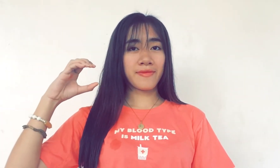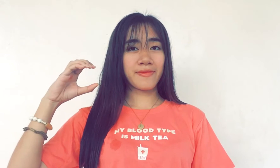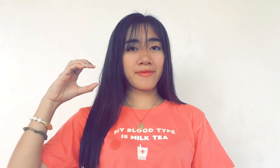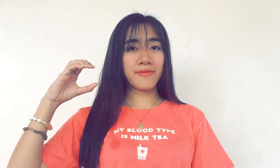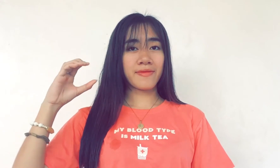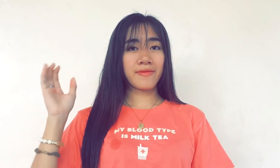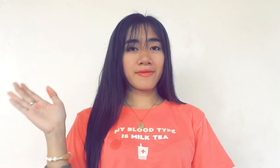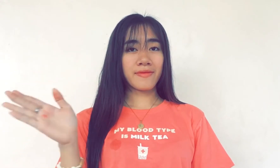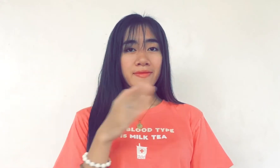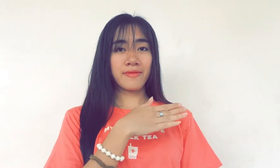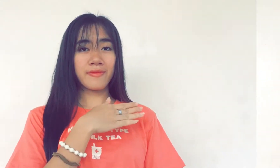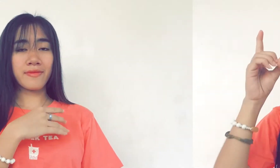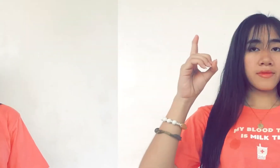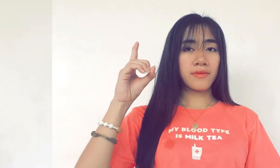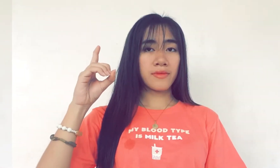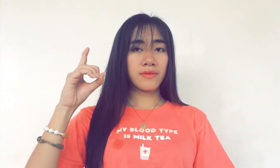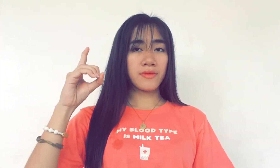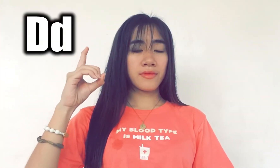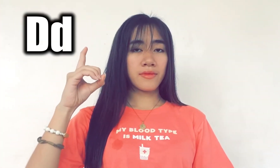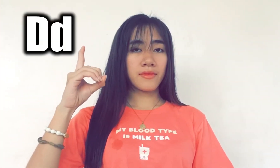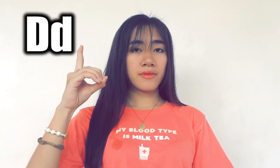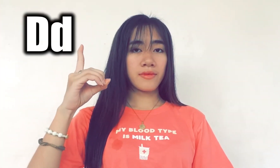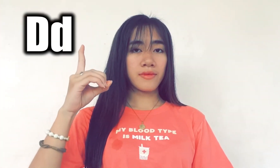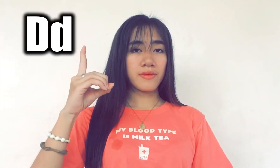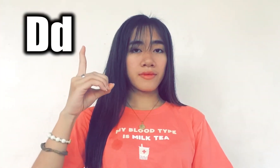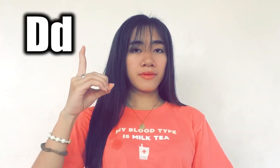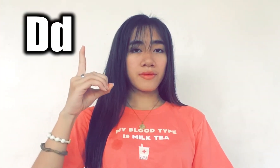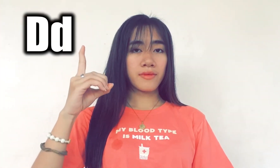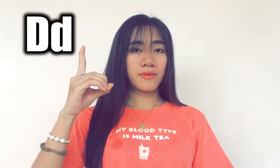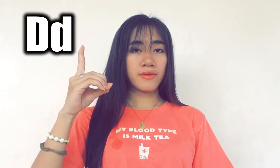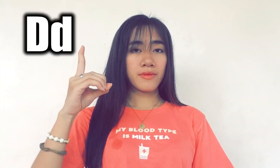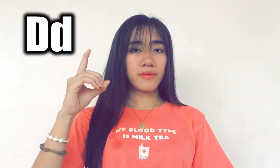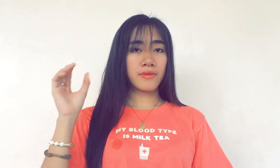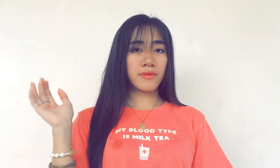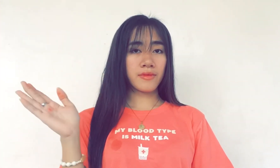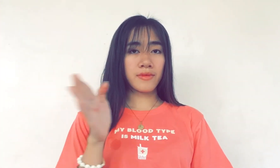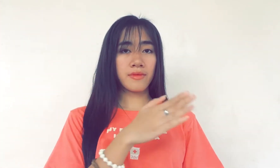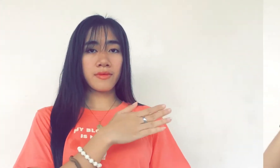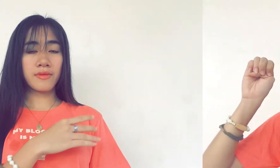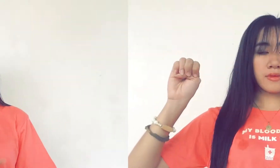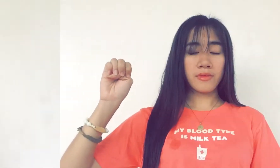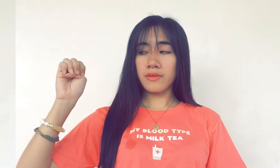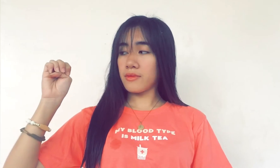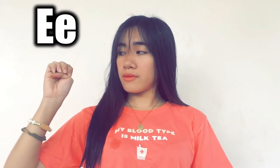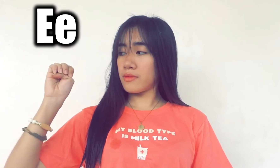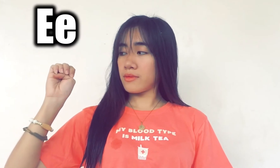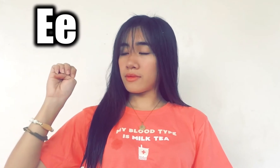C, D, E,